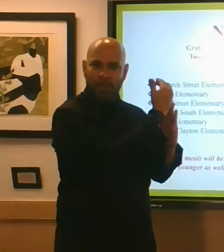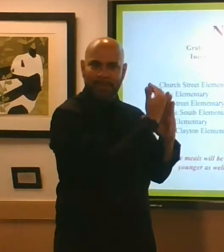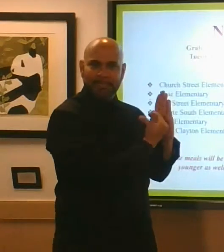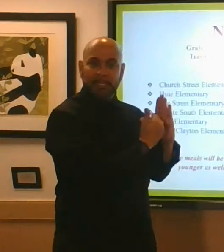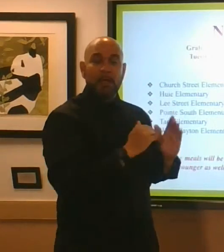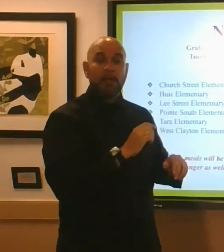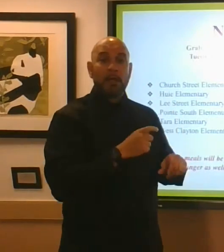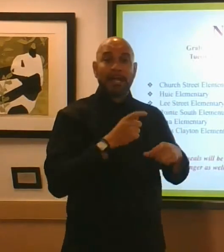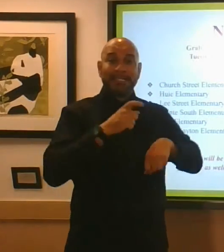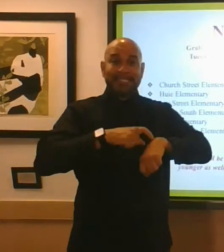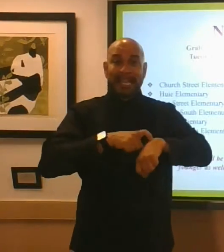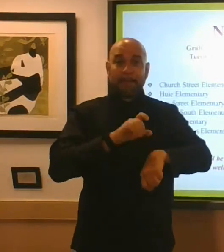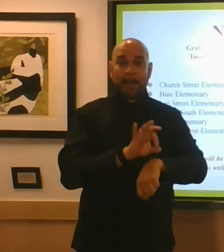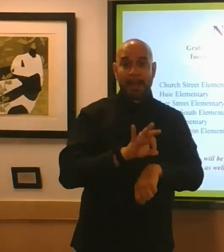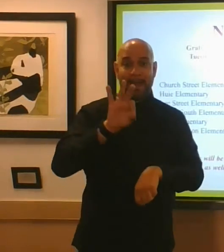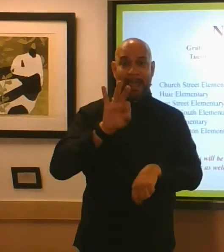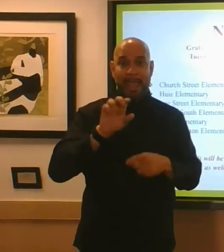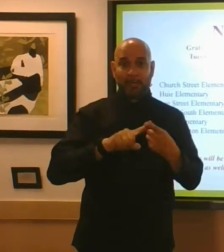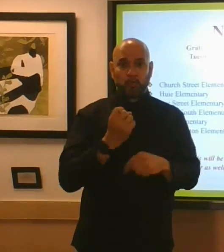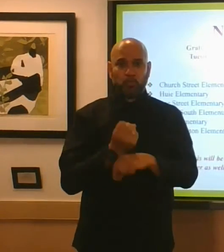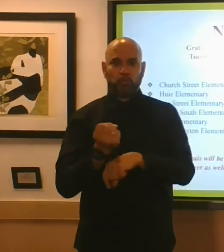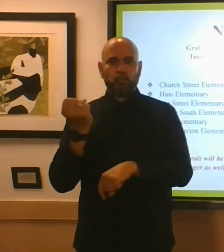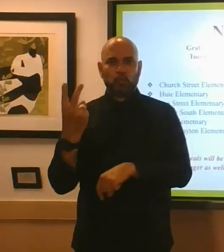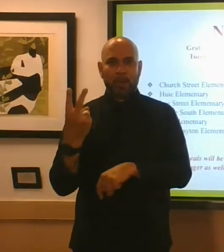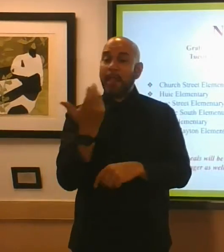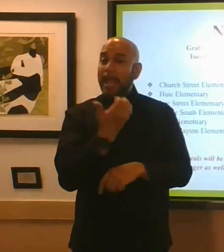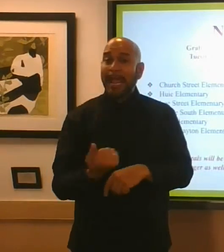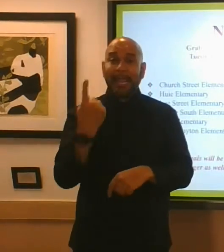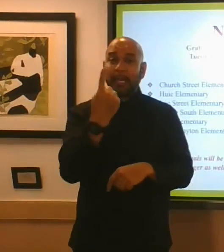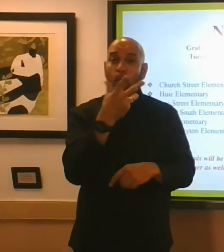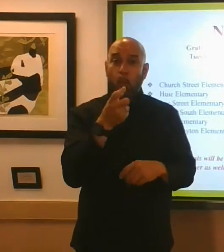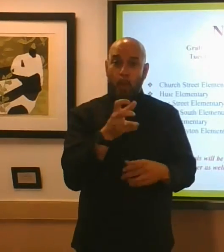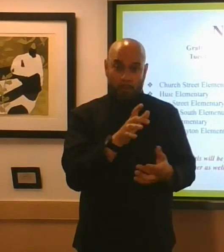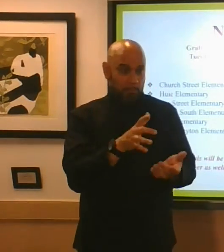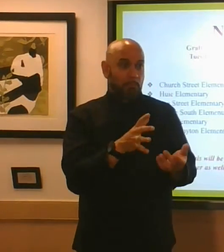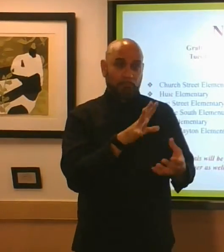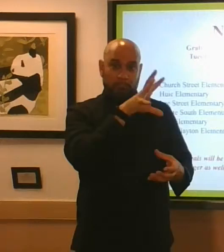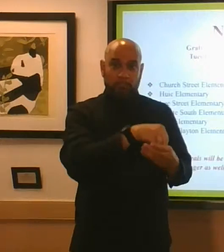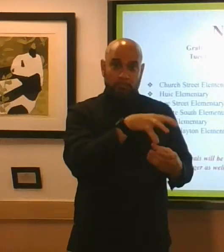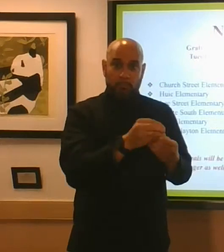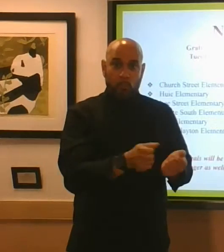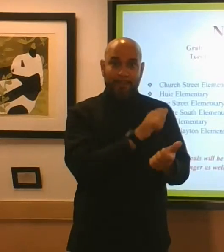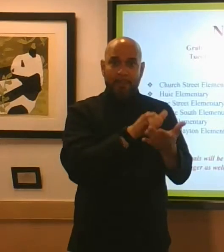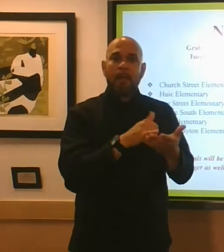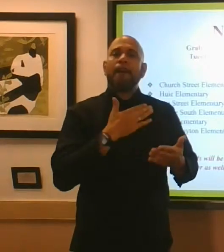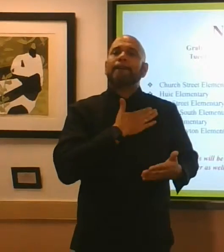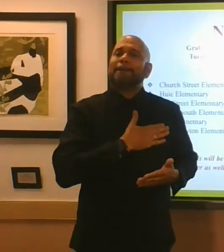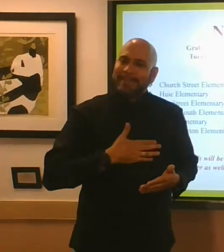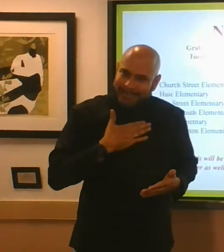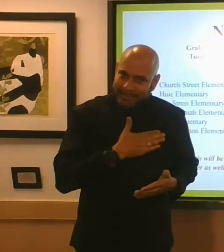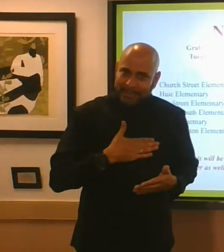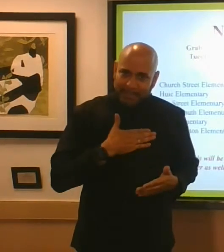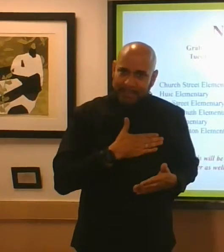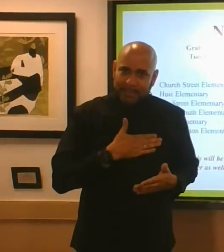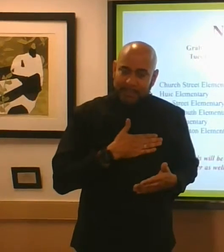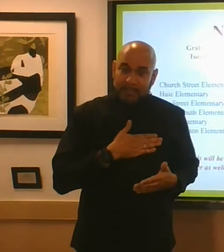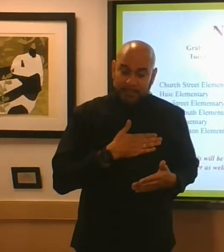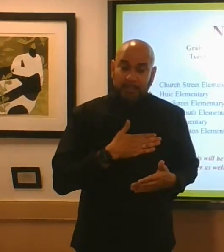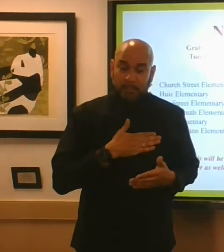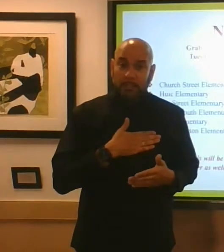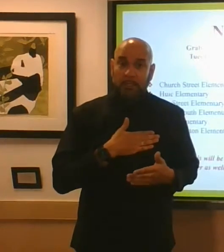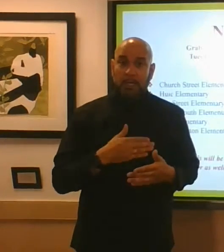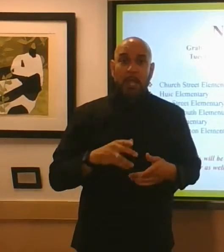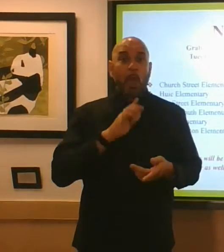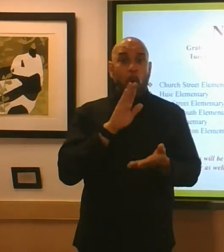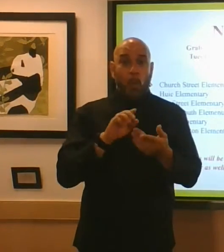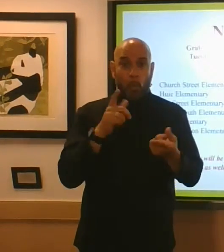anyone anyone who wants to take advantage of these meal services please please as